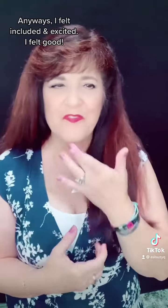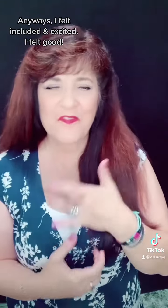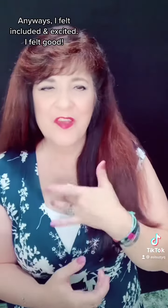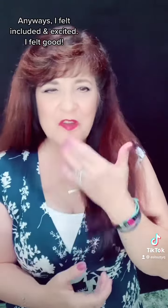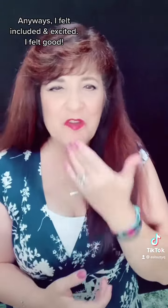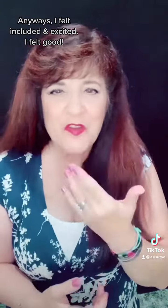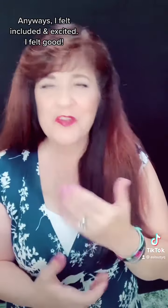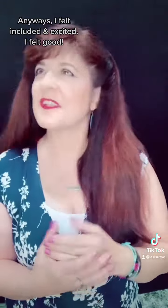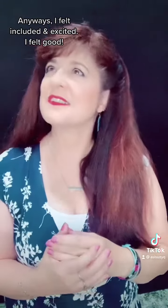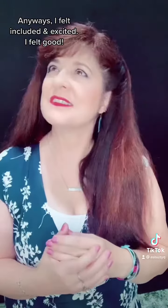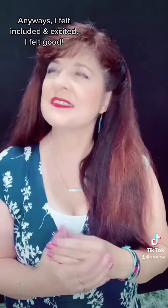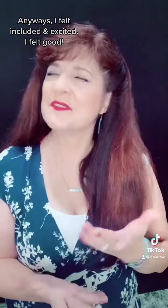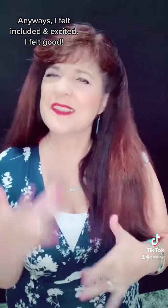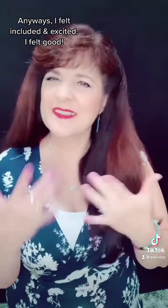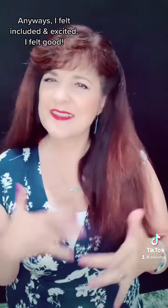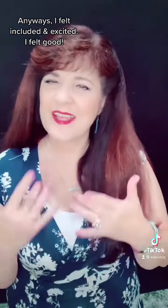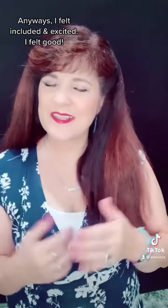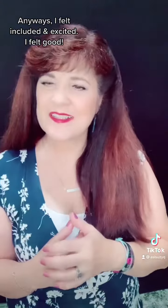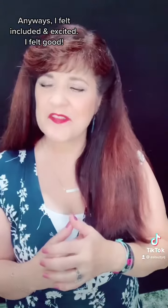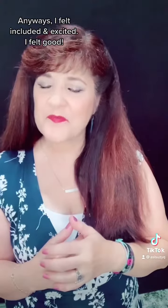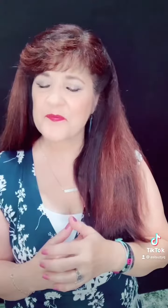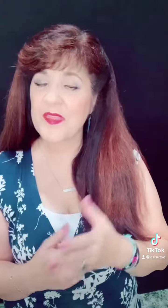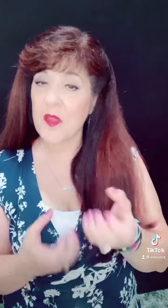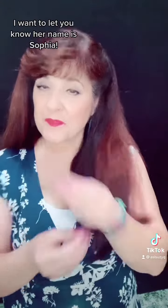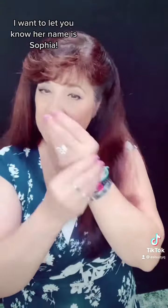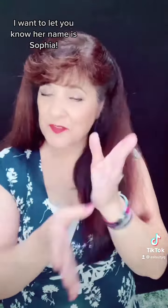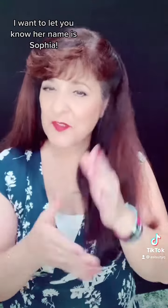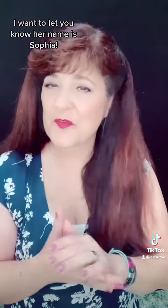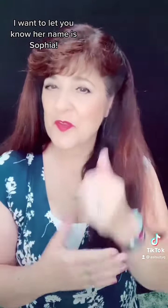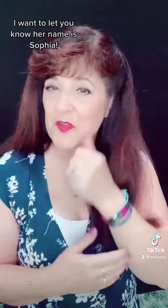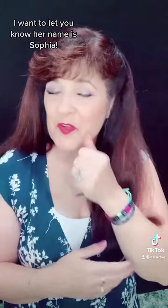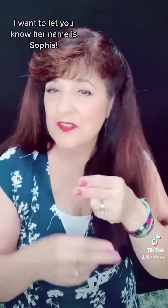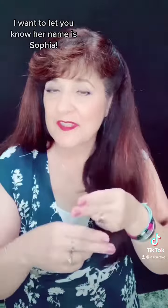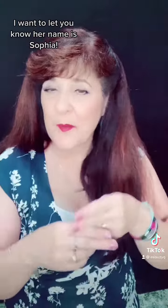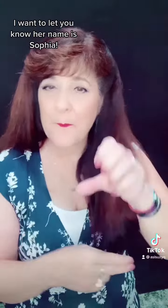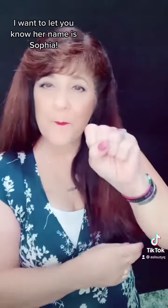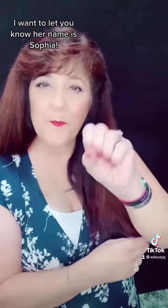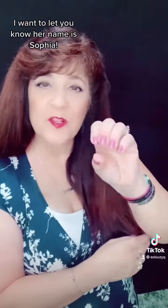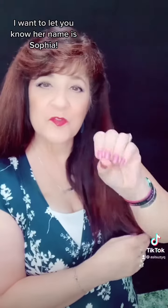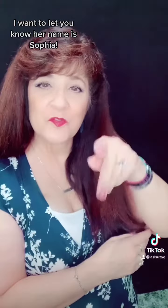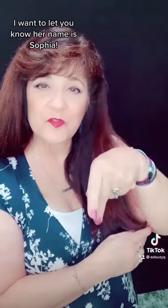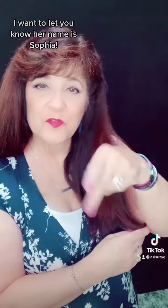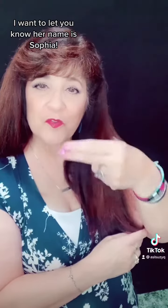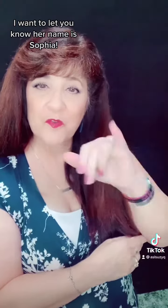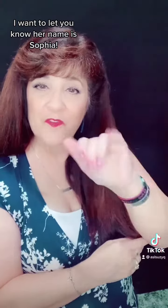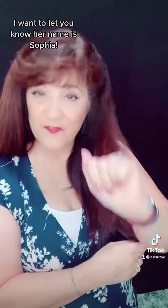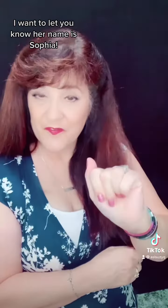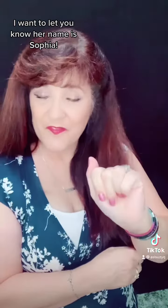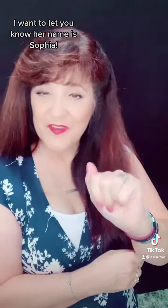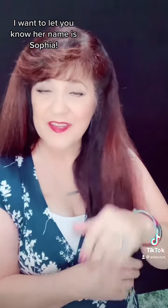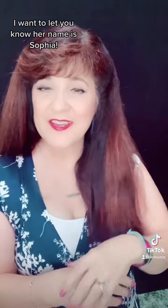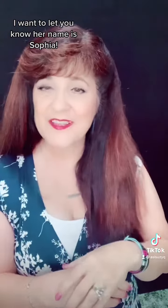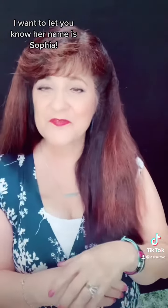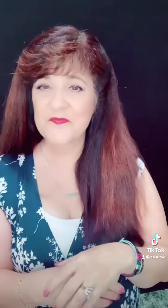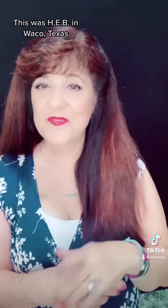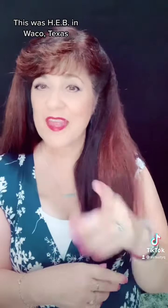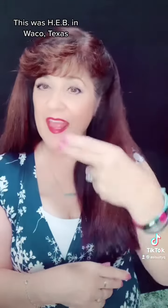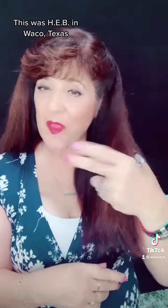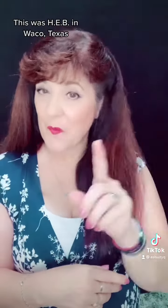I felt good. I want to let you know her name is Sophia. This was